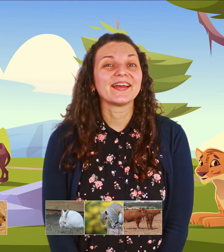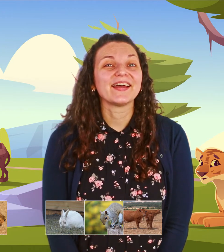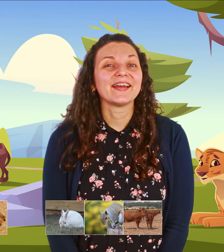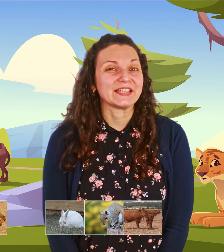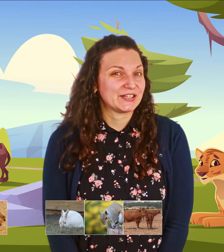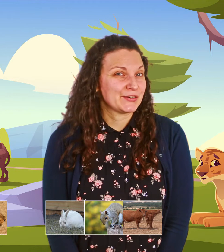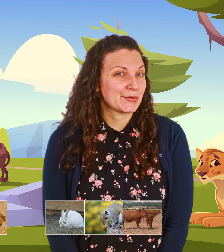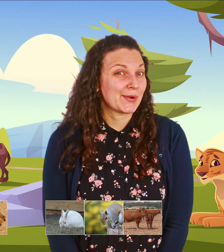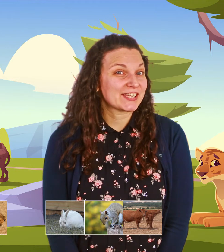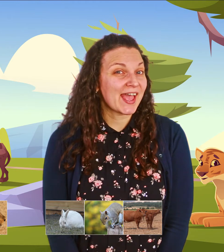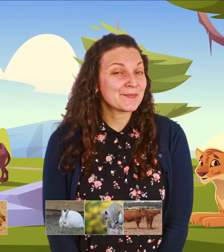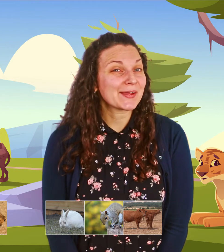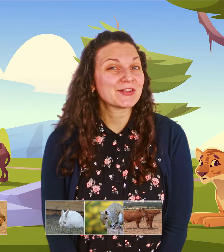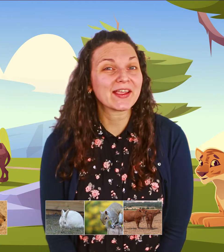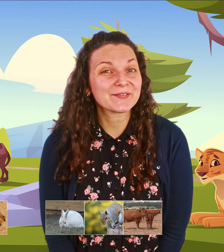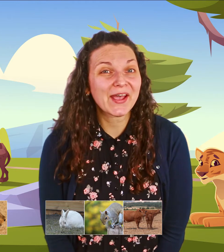Do you know which animal I'm talking about?